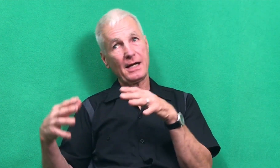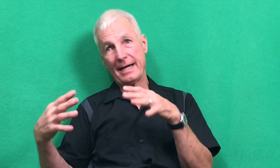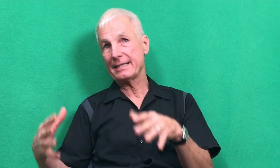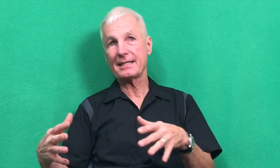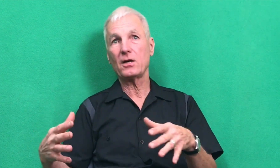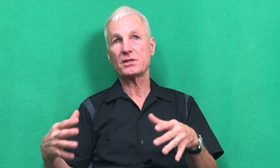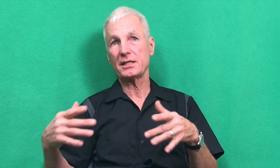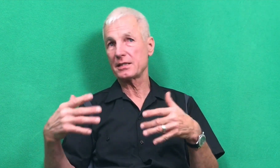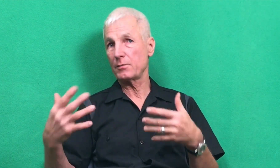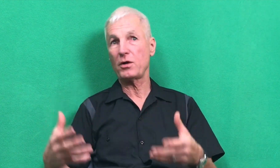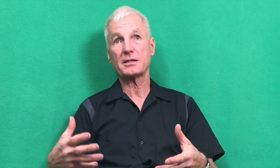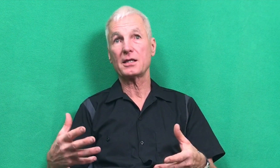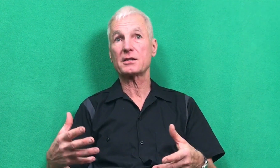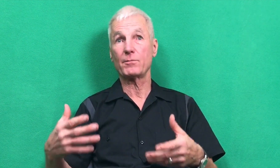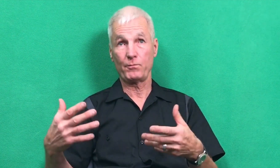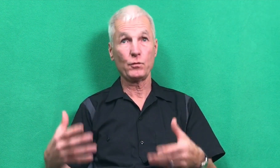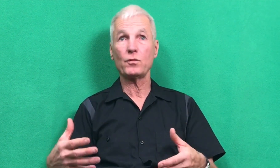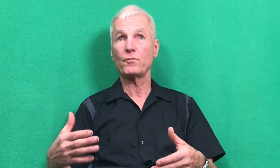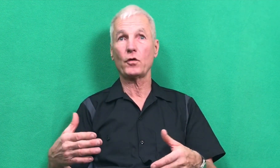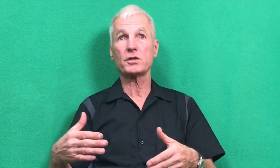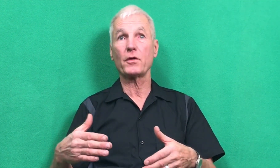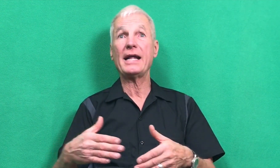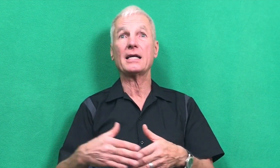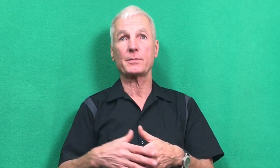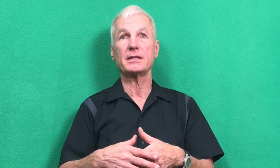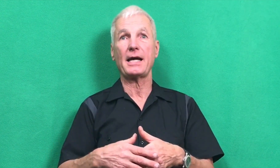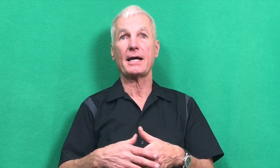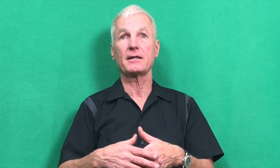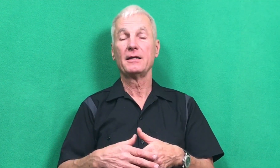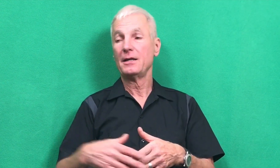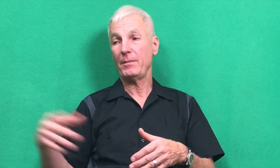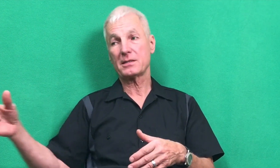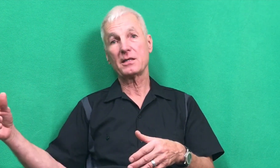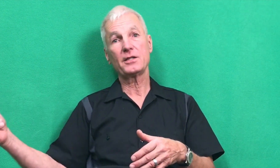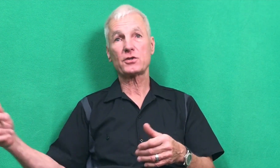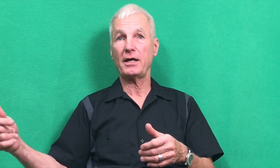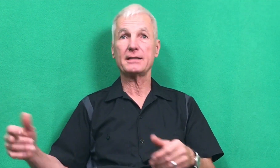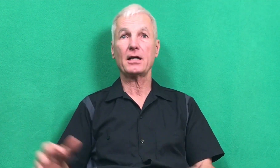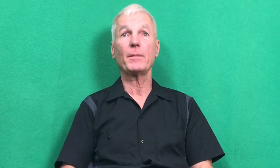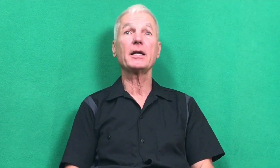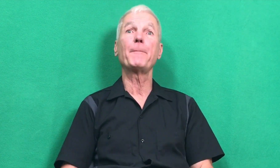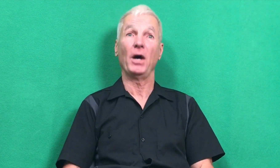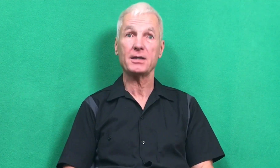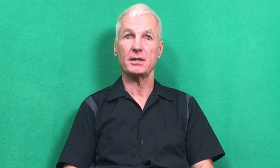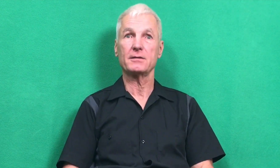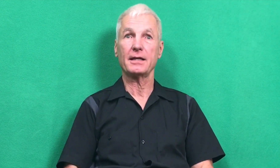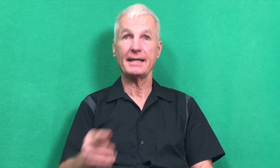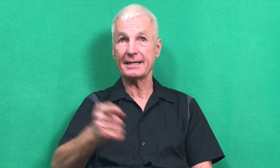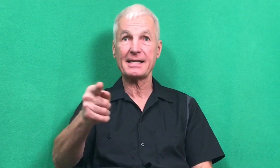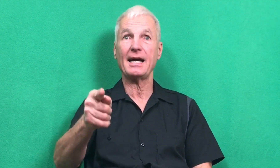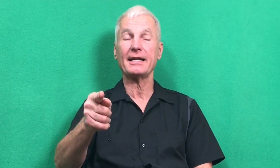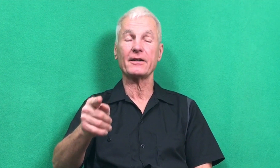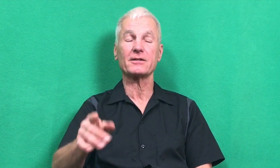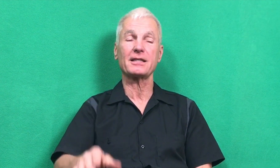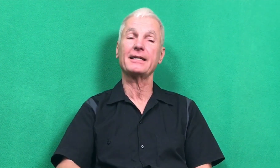I could tell she's in the process of verge of an asthma attack. My son's trying to tell me to punch him and get us out of here. It's like,